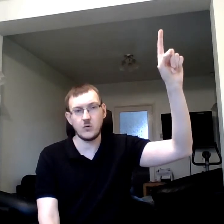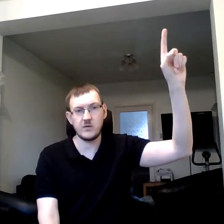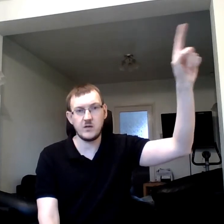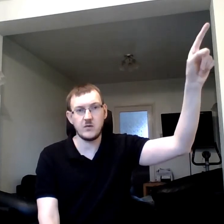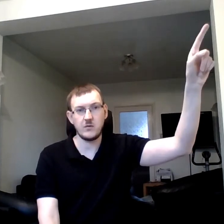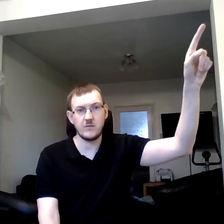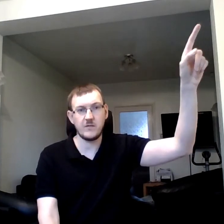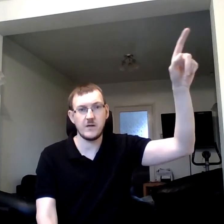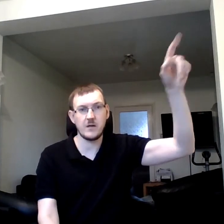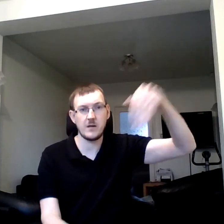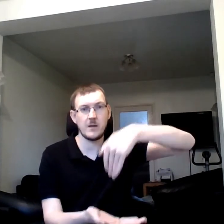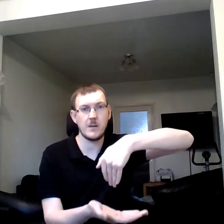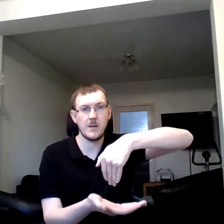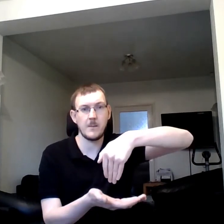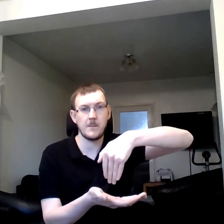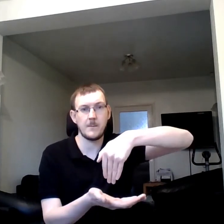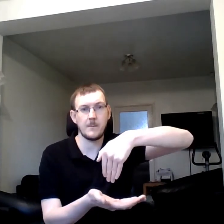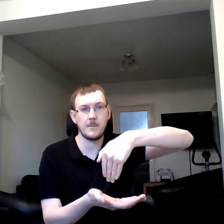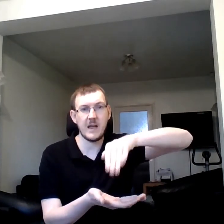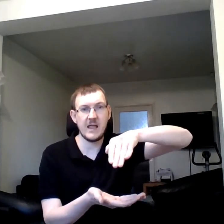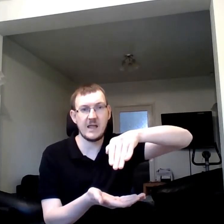You. Pay.